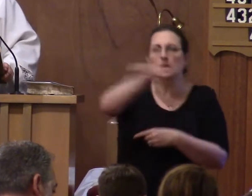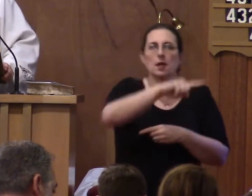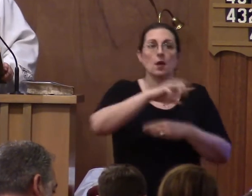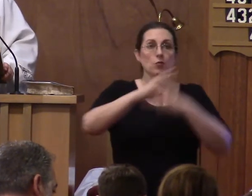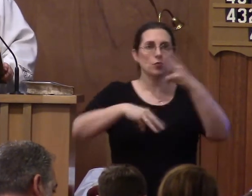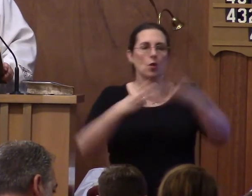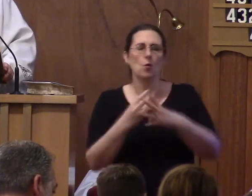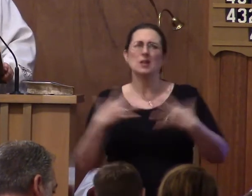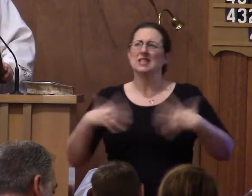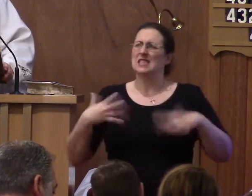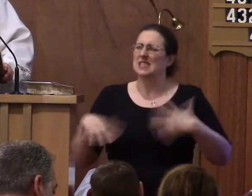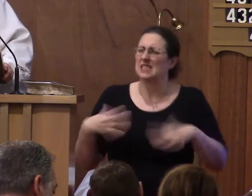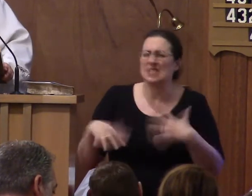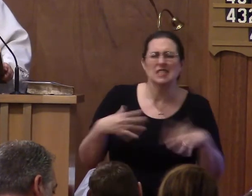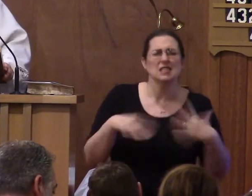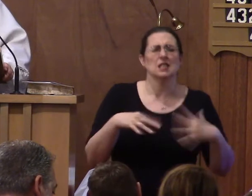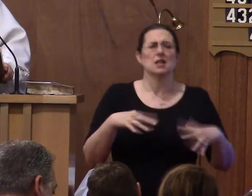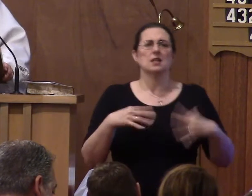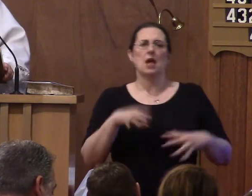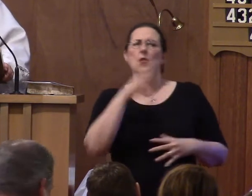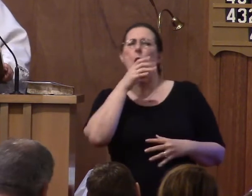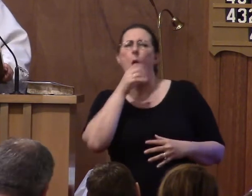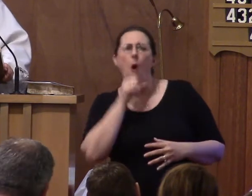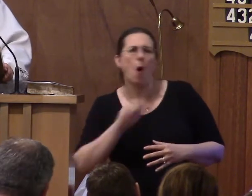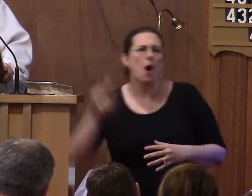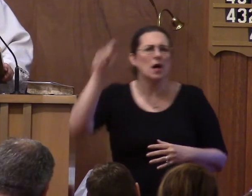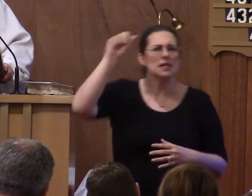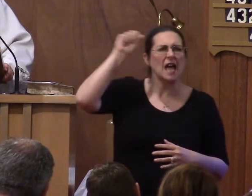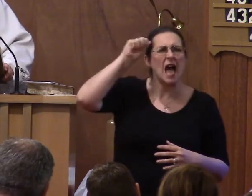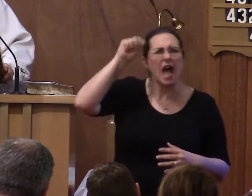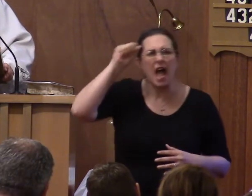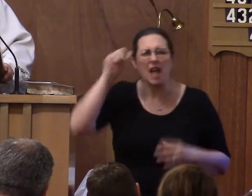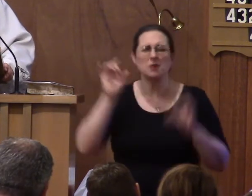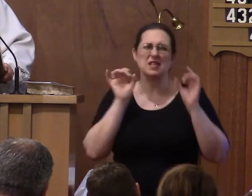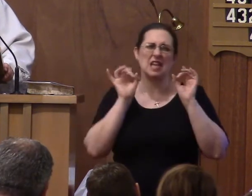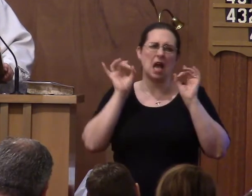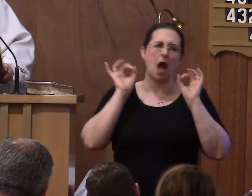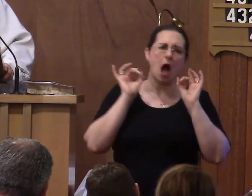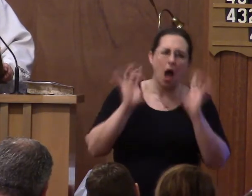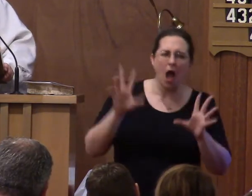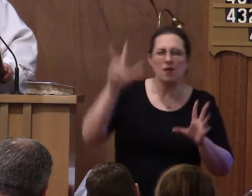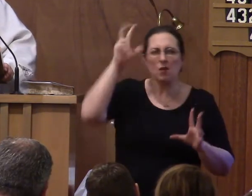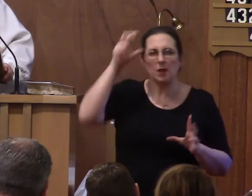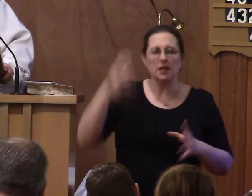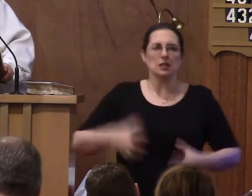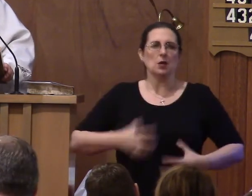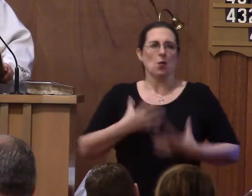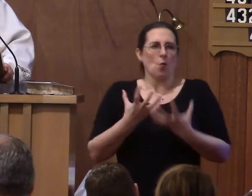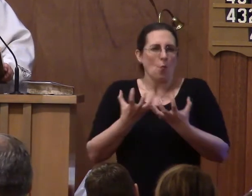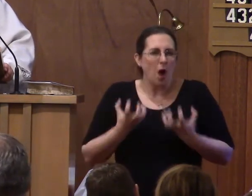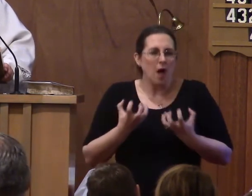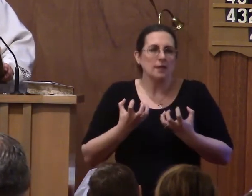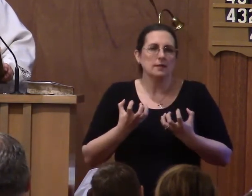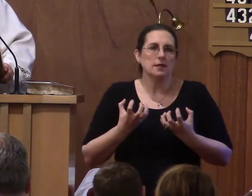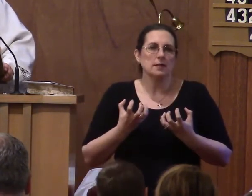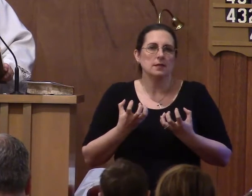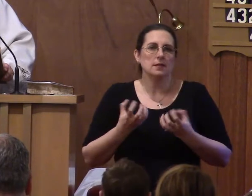anxieties, and all the old Adam's wicked desires are dealt with and put to death in your